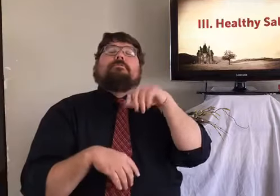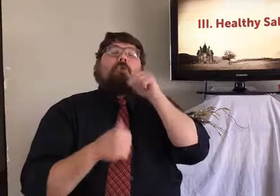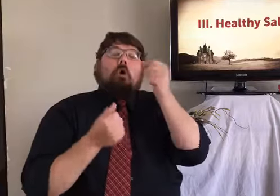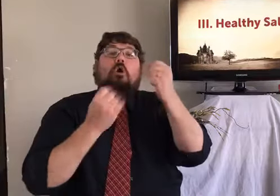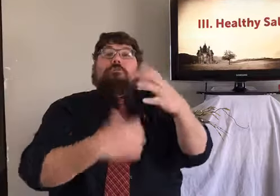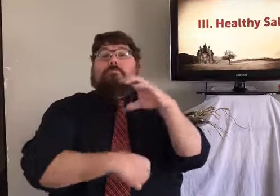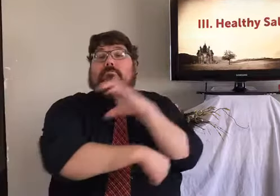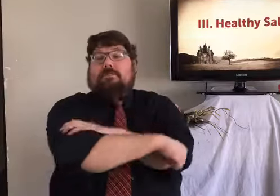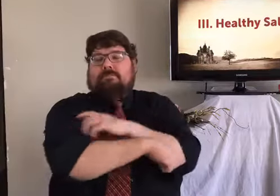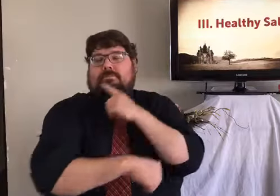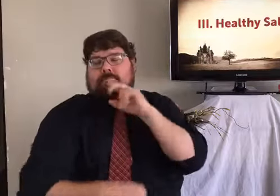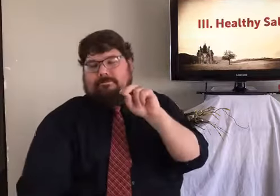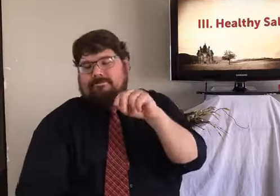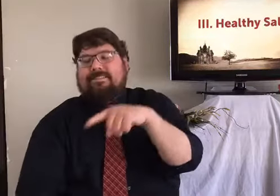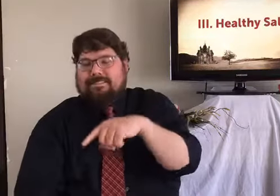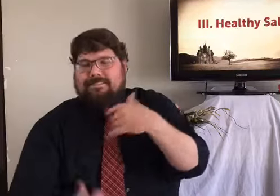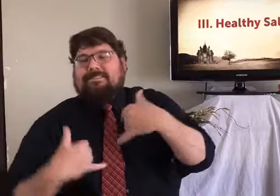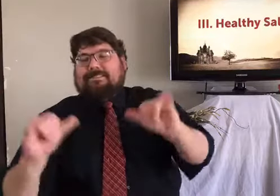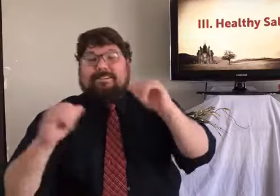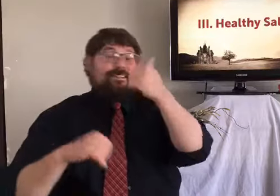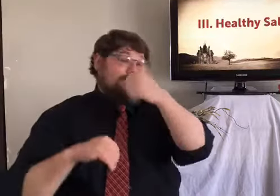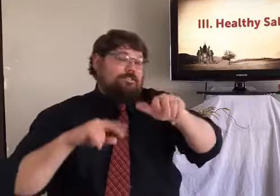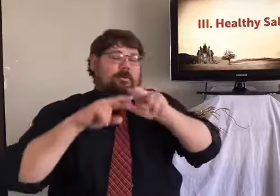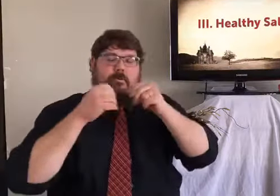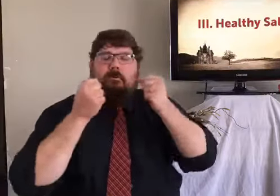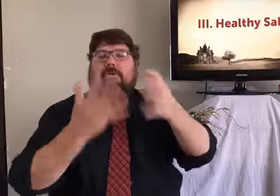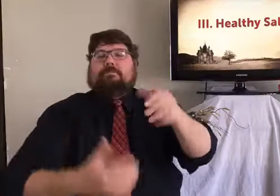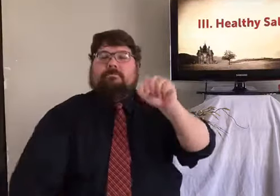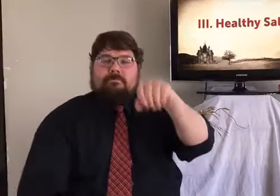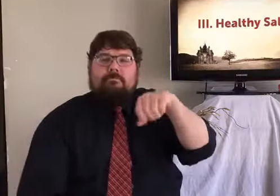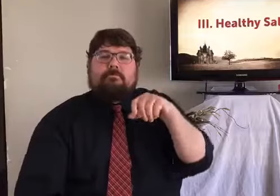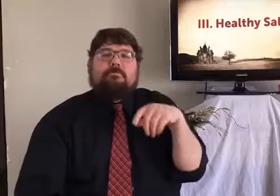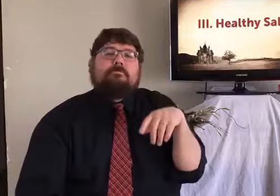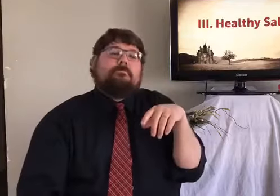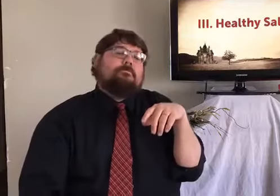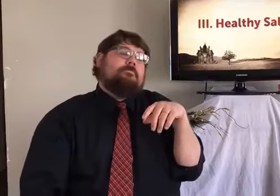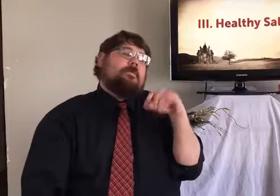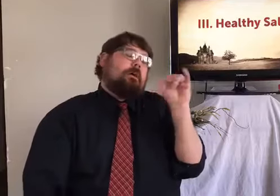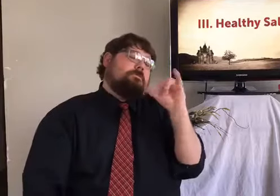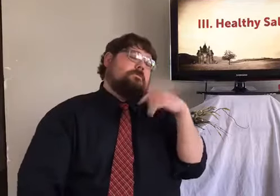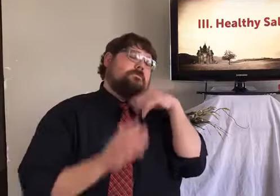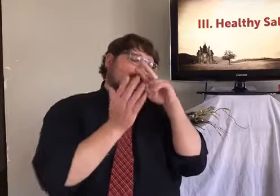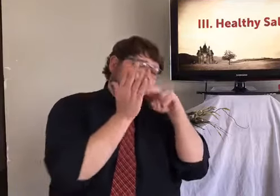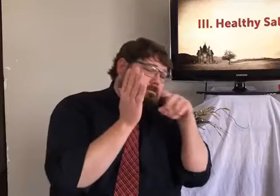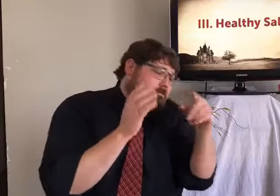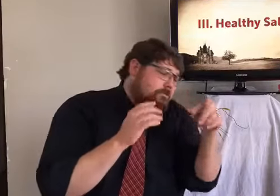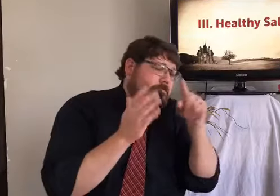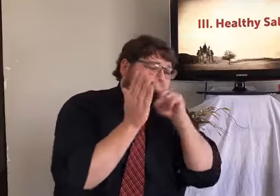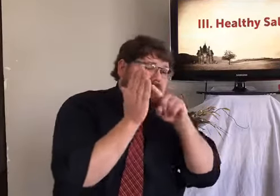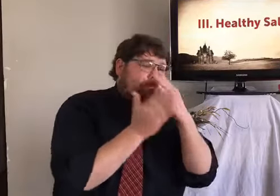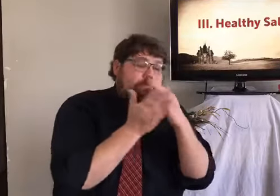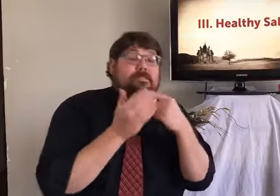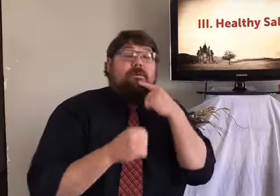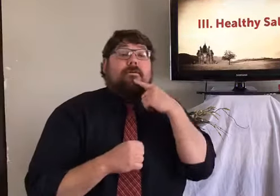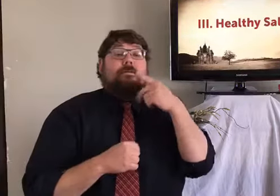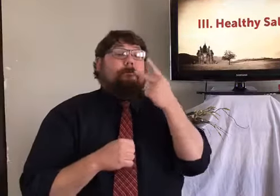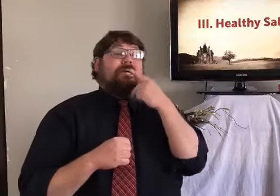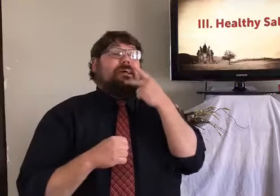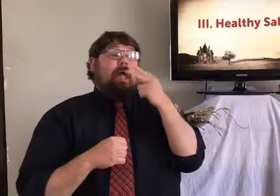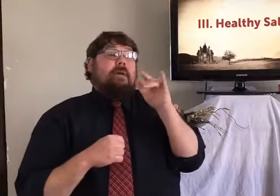of the comments that we talk about, it doesn't cause high blood pressure. That's not true. So any salt can cause